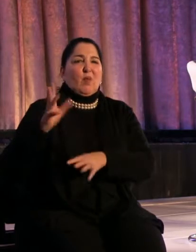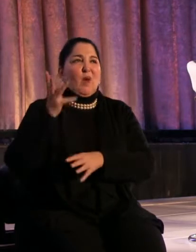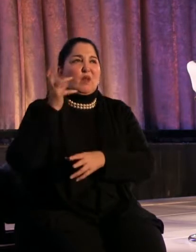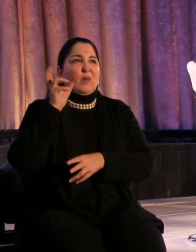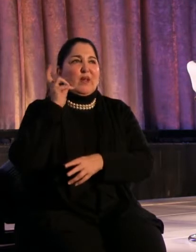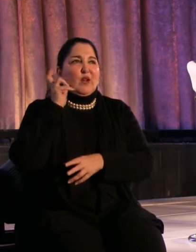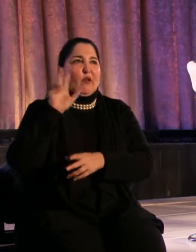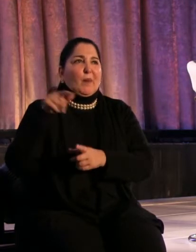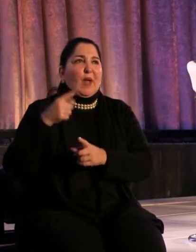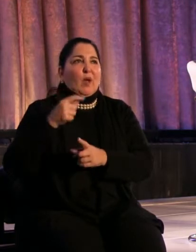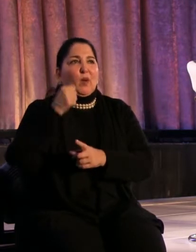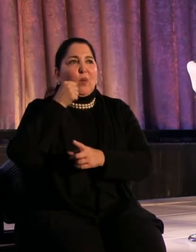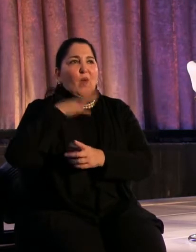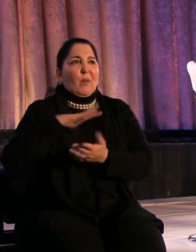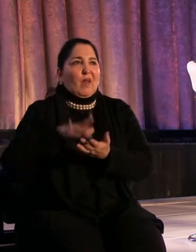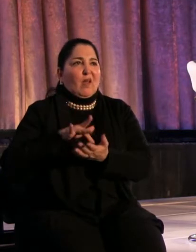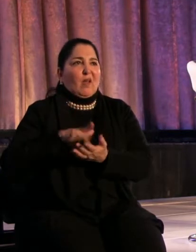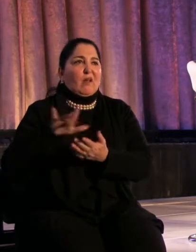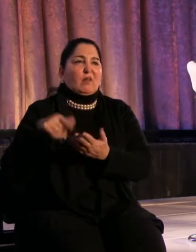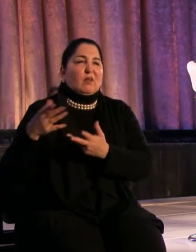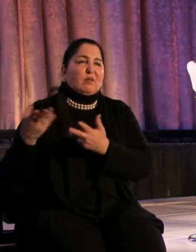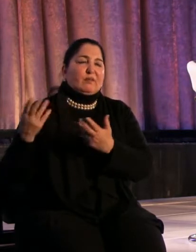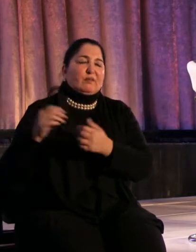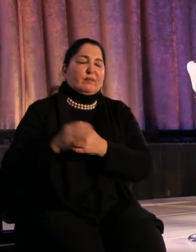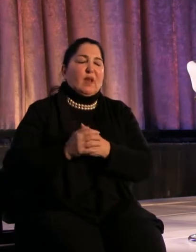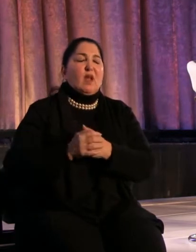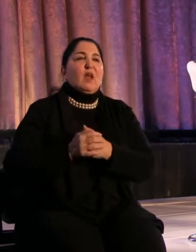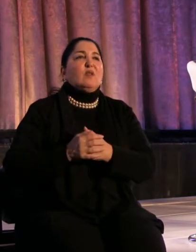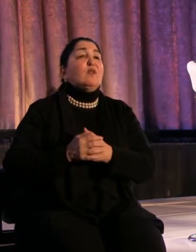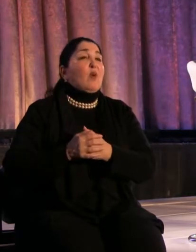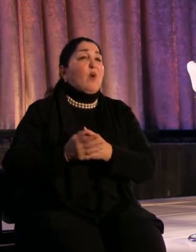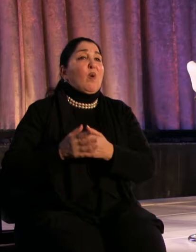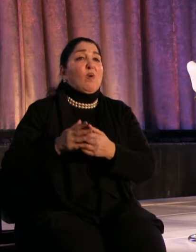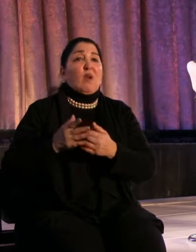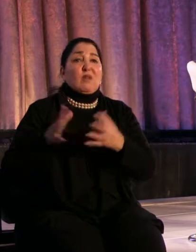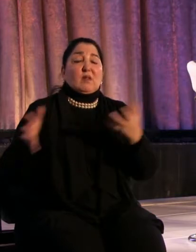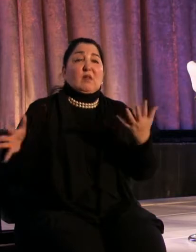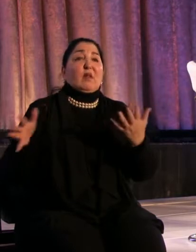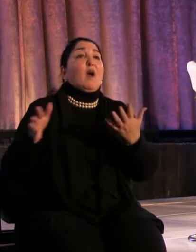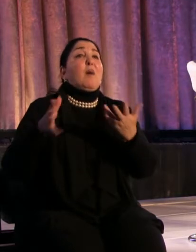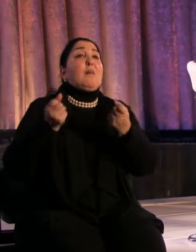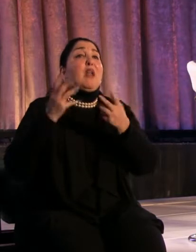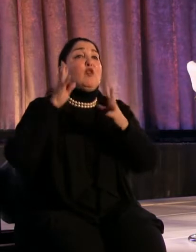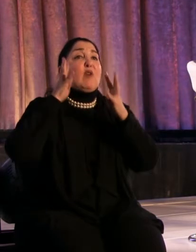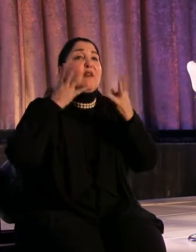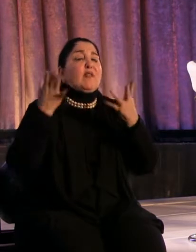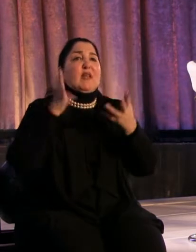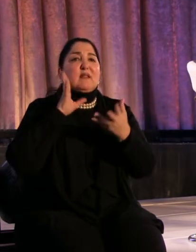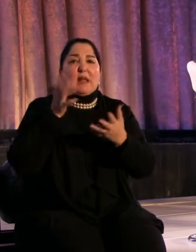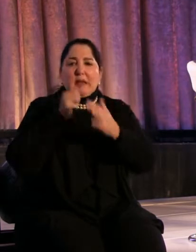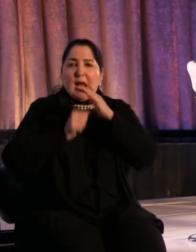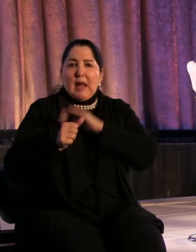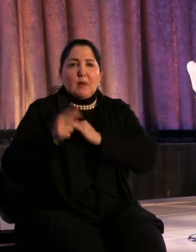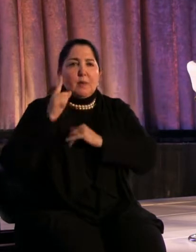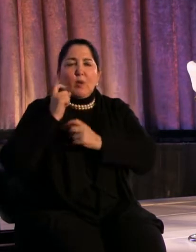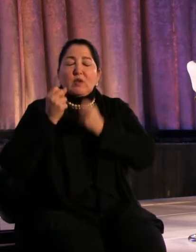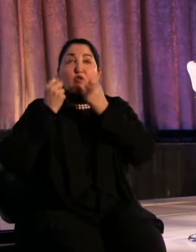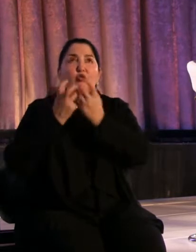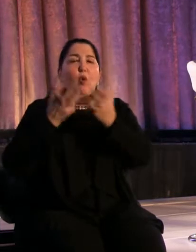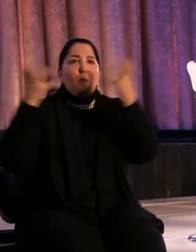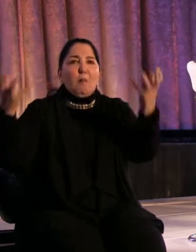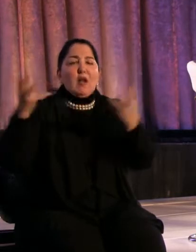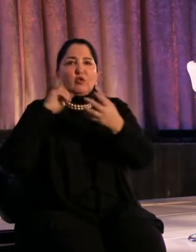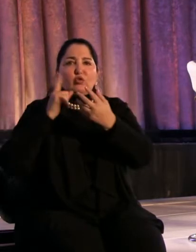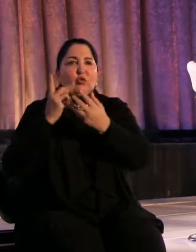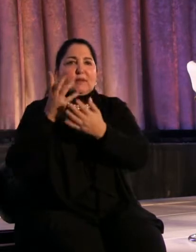hear about, that a lot of very creative stuff gets buried underneath. So I think it just has to do with the